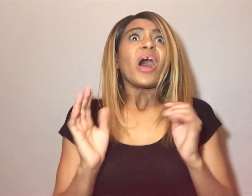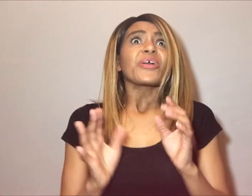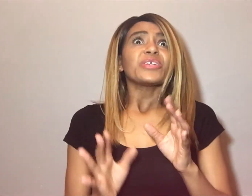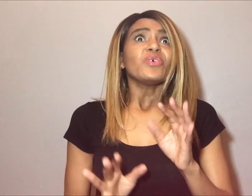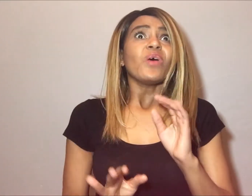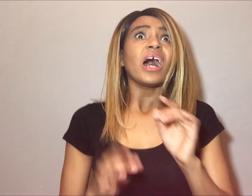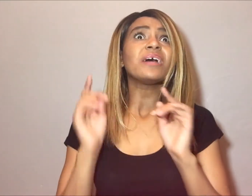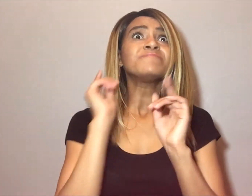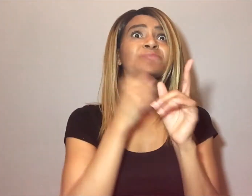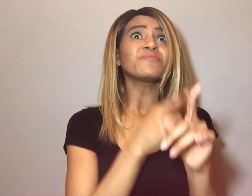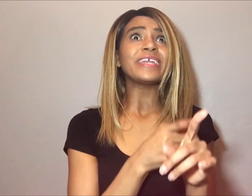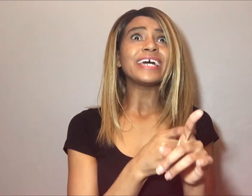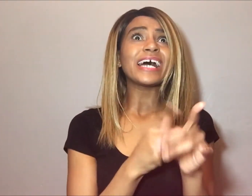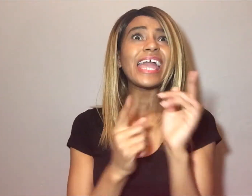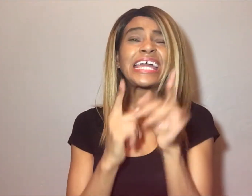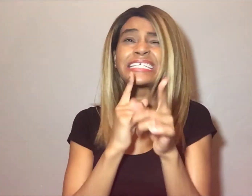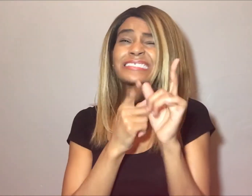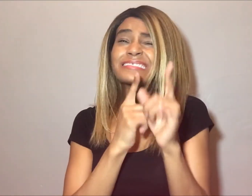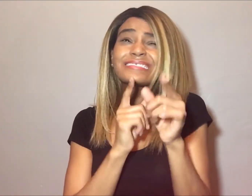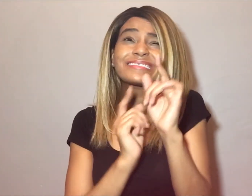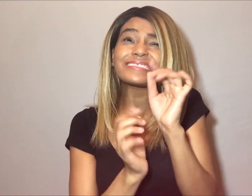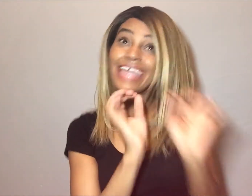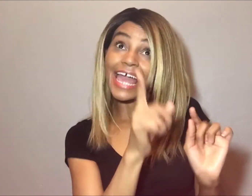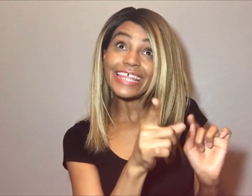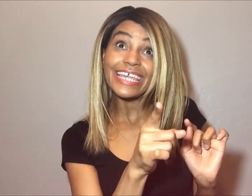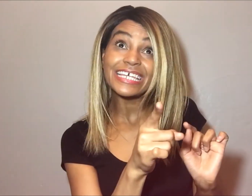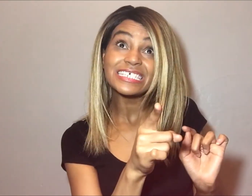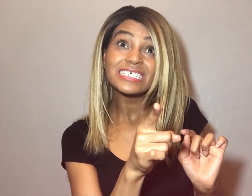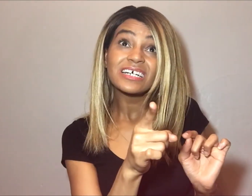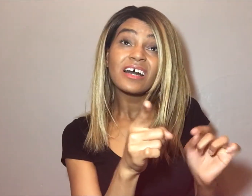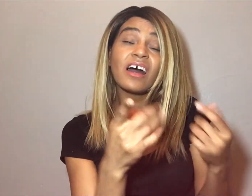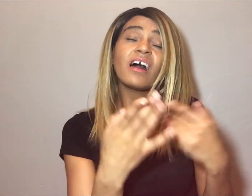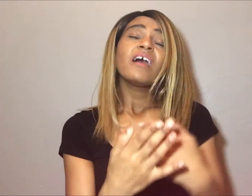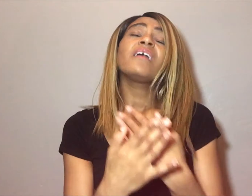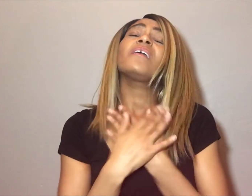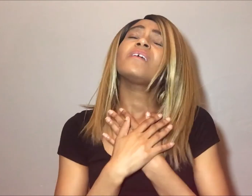Are you Marina and Callie?